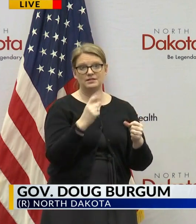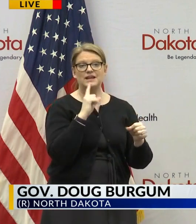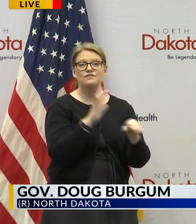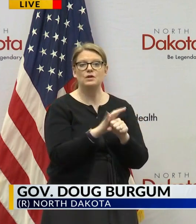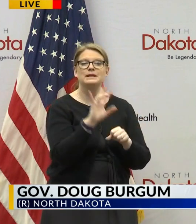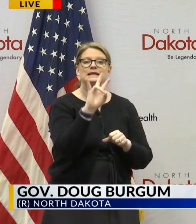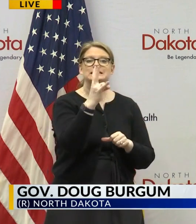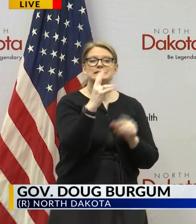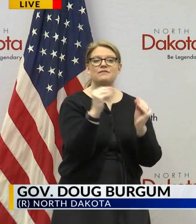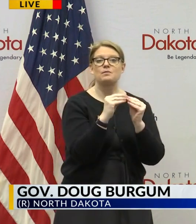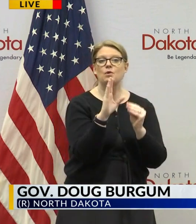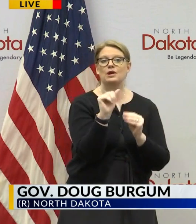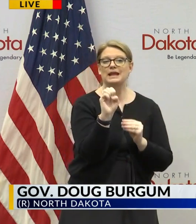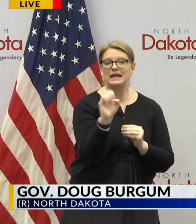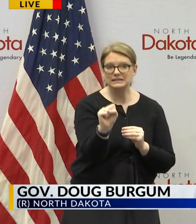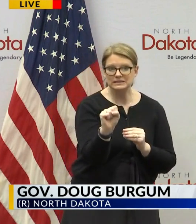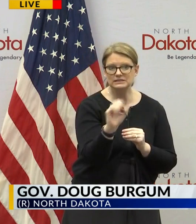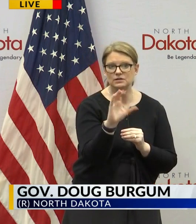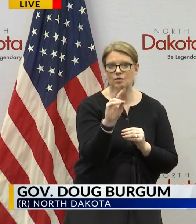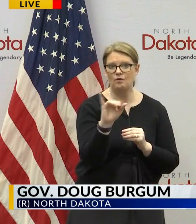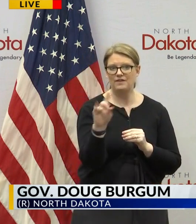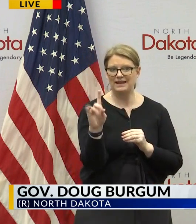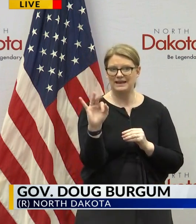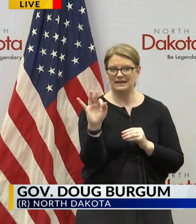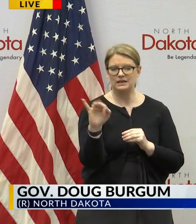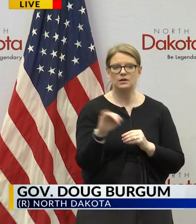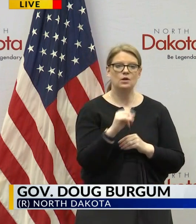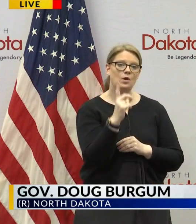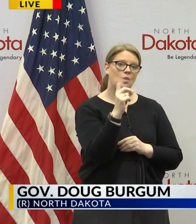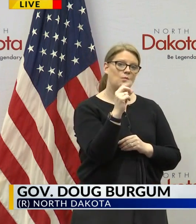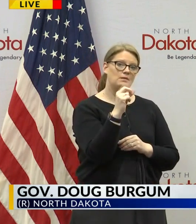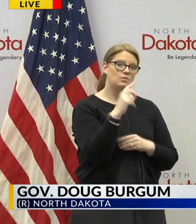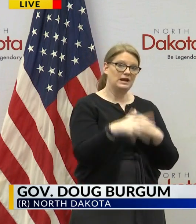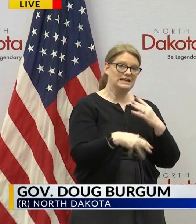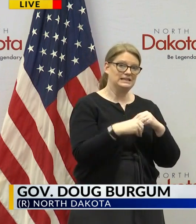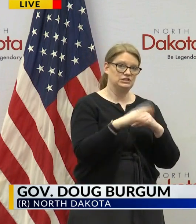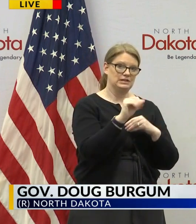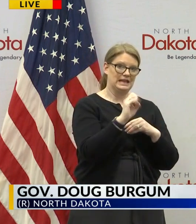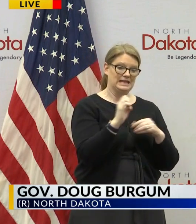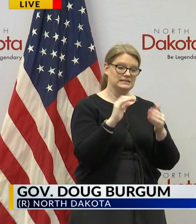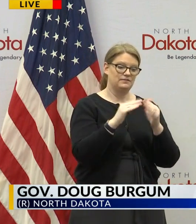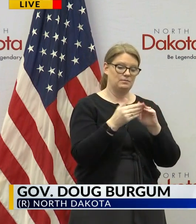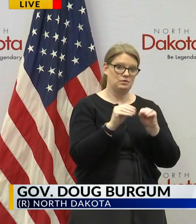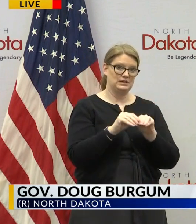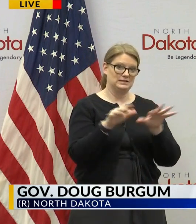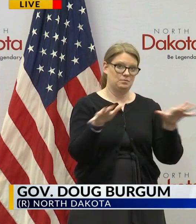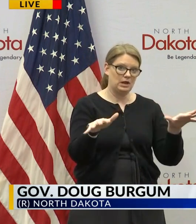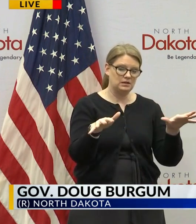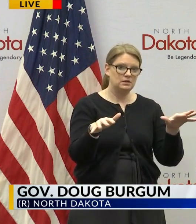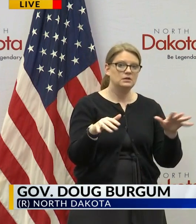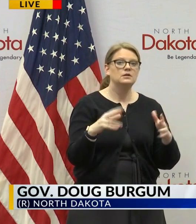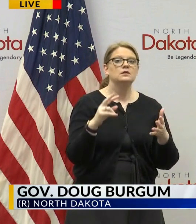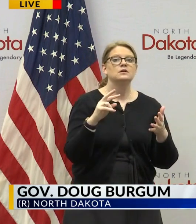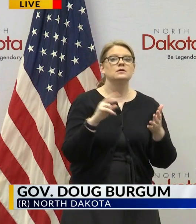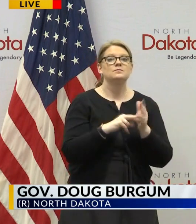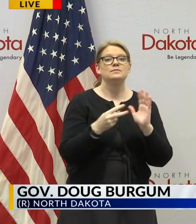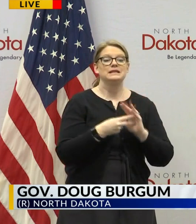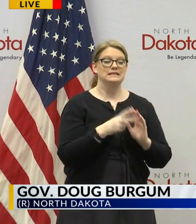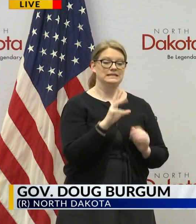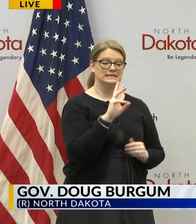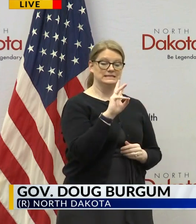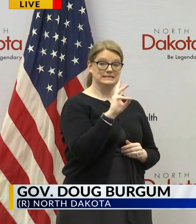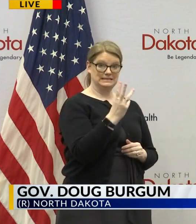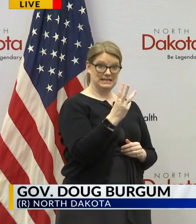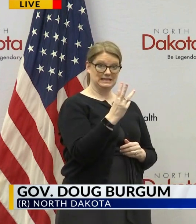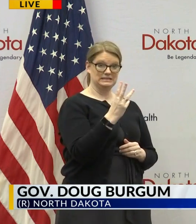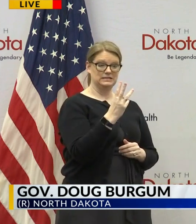coronavirus or COVID-19 and that includes at least one more additional case of community spread that means six of those